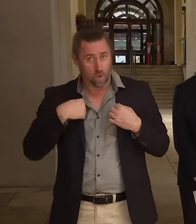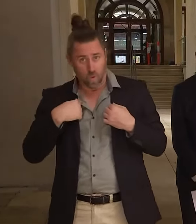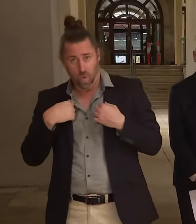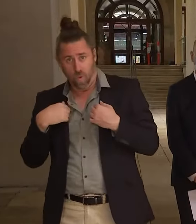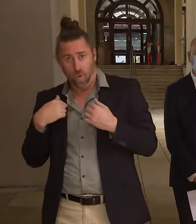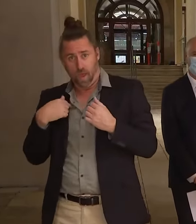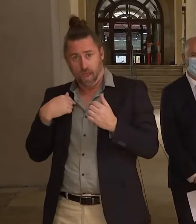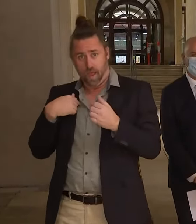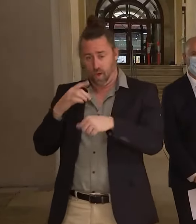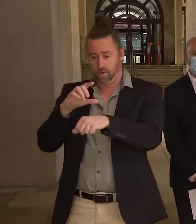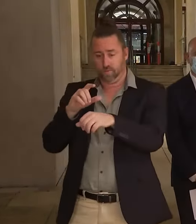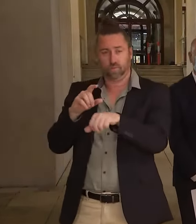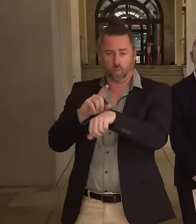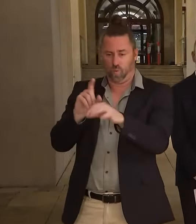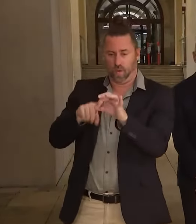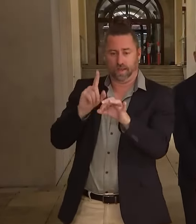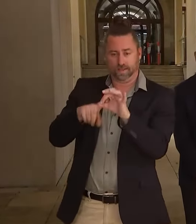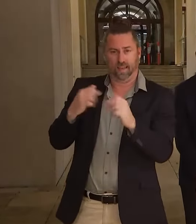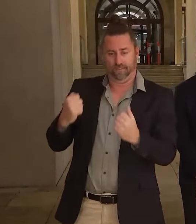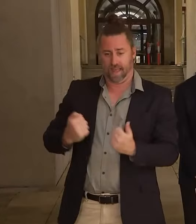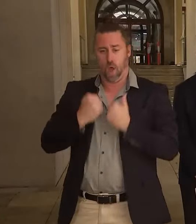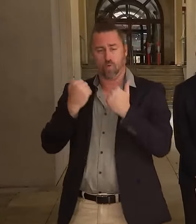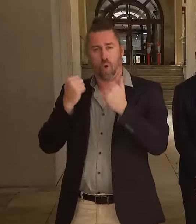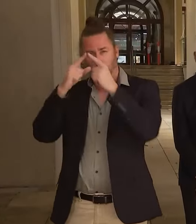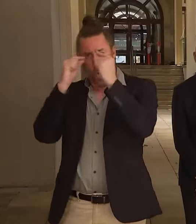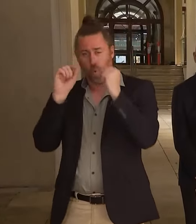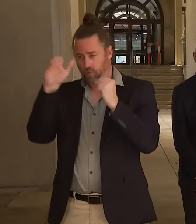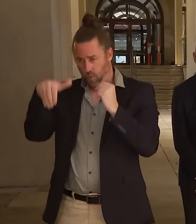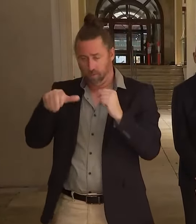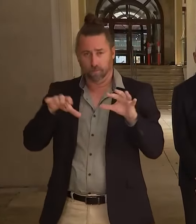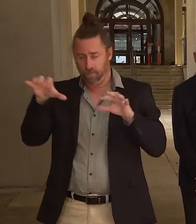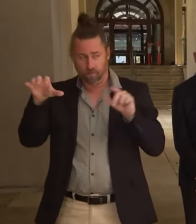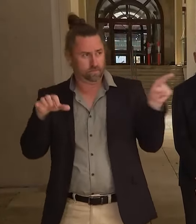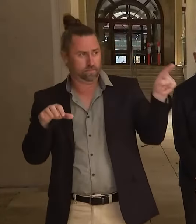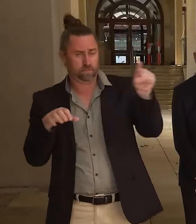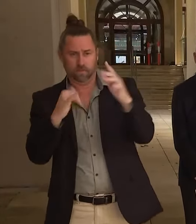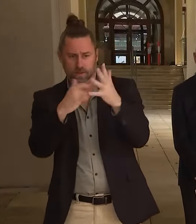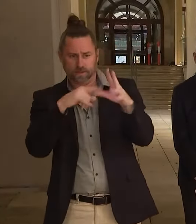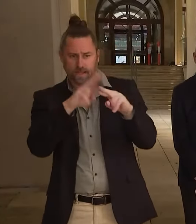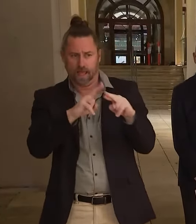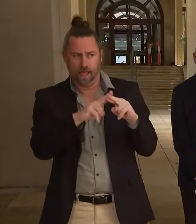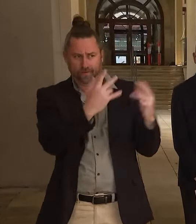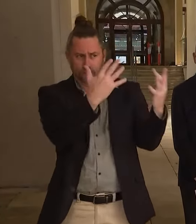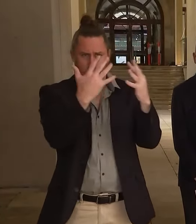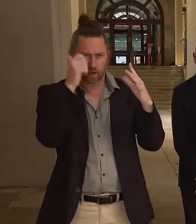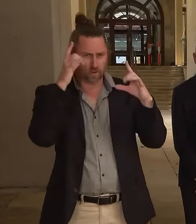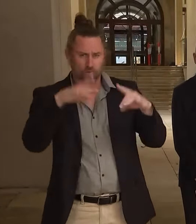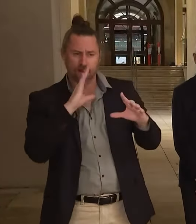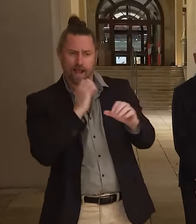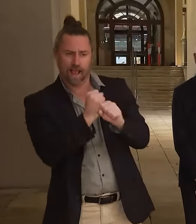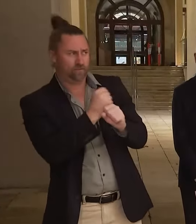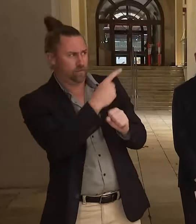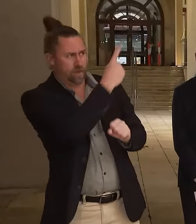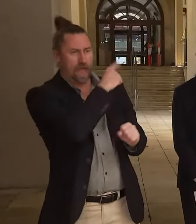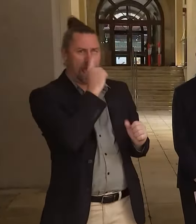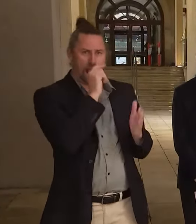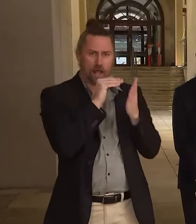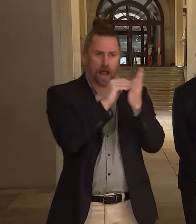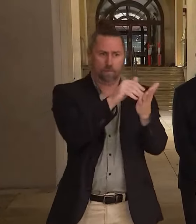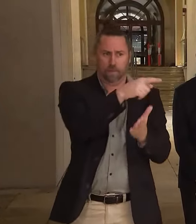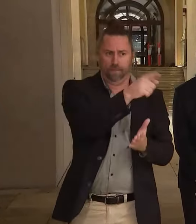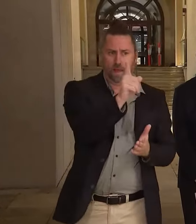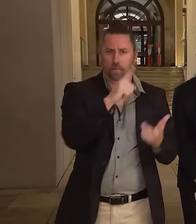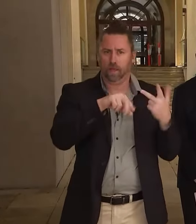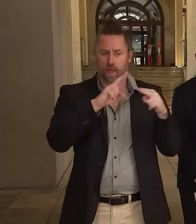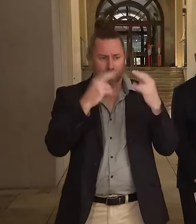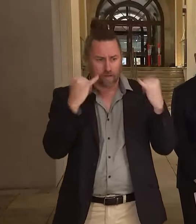about staffing. And I'm just not sure what the plan is, from the Commonwealth perspective, to support these aged care facilities